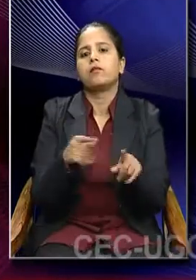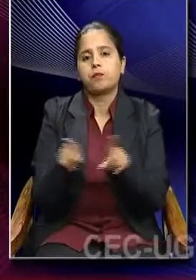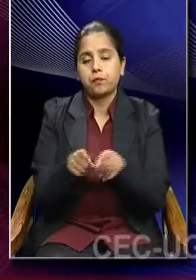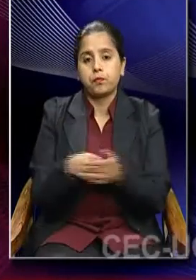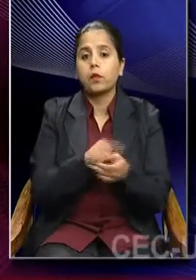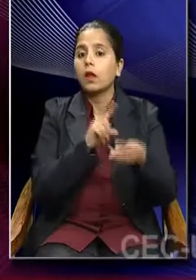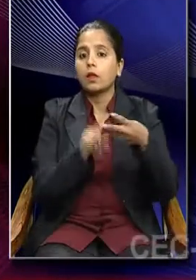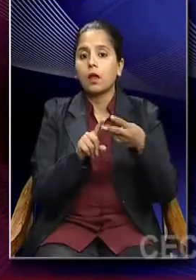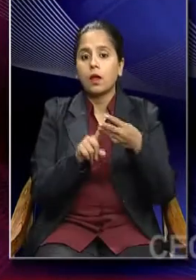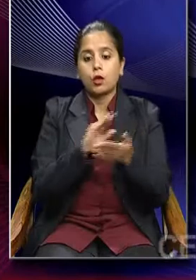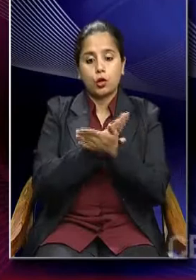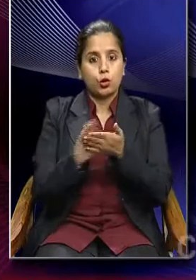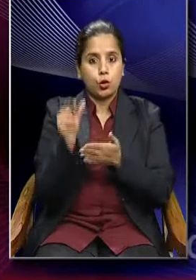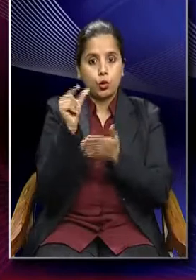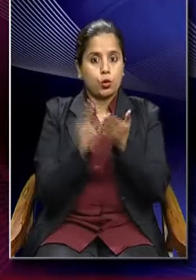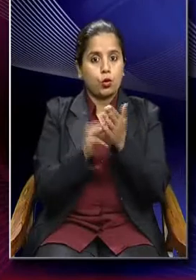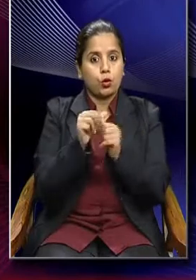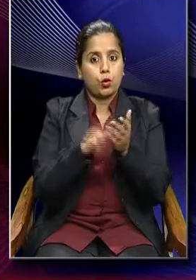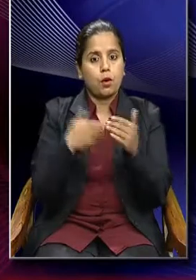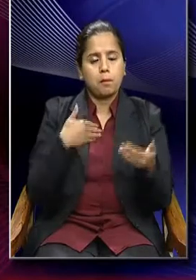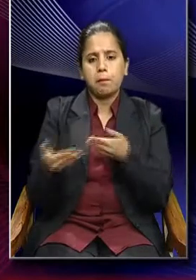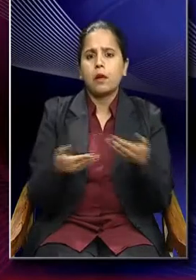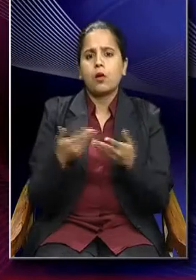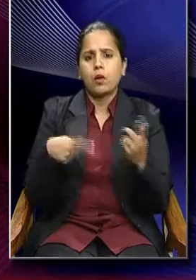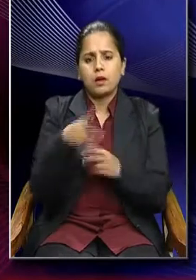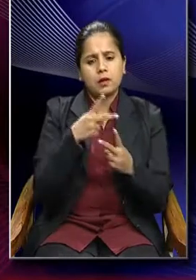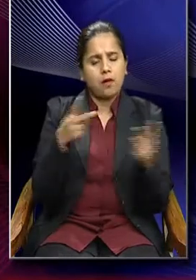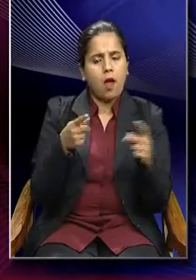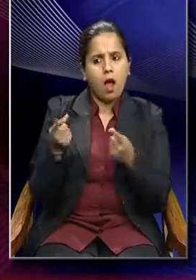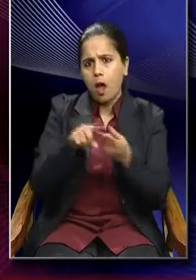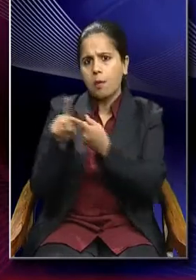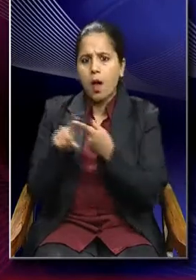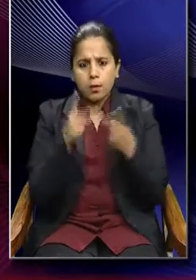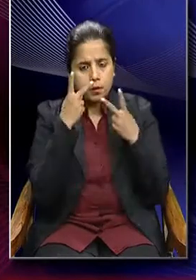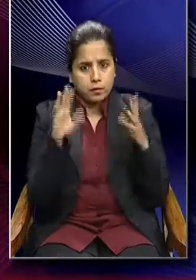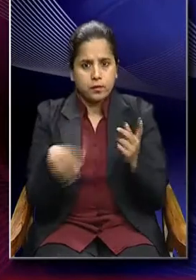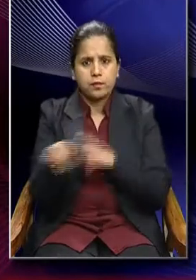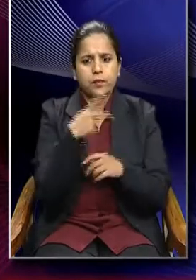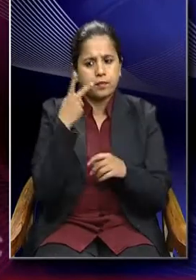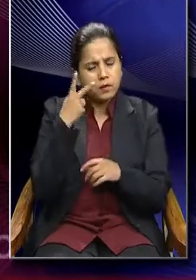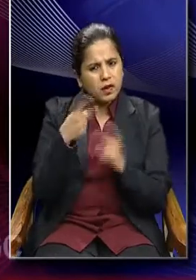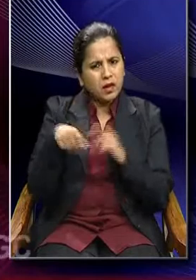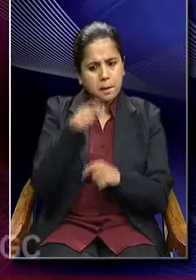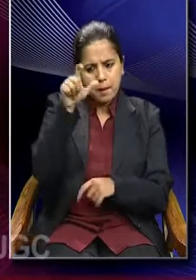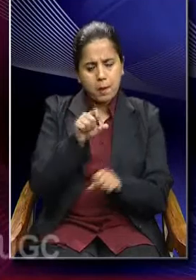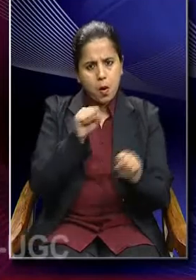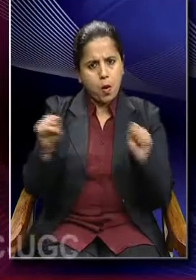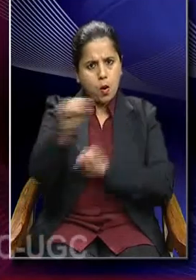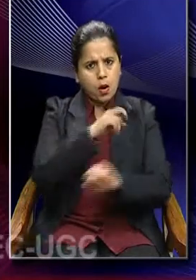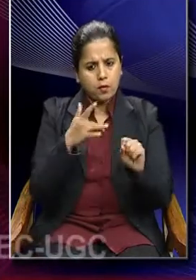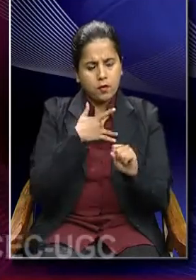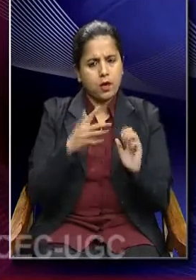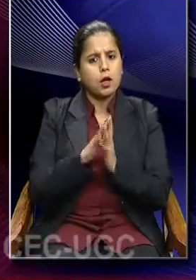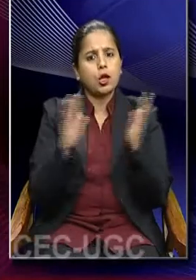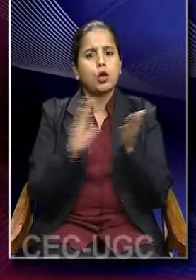third human behavior is, that there are range of stimuli that impinge upon an individual. A